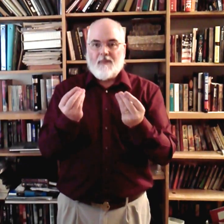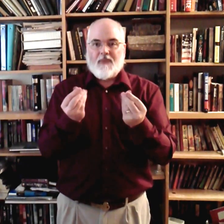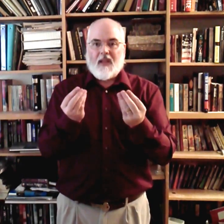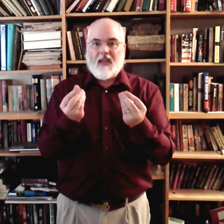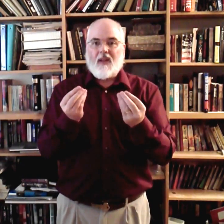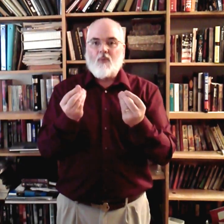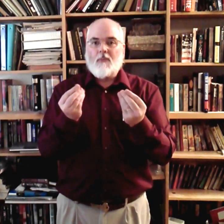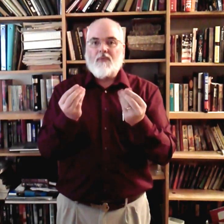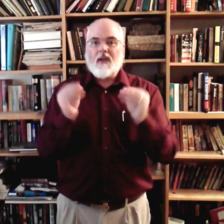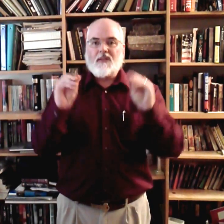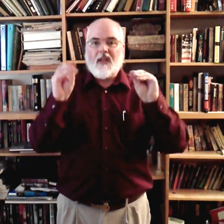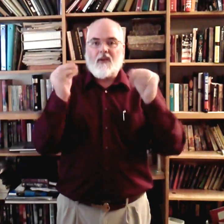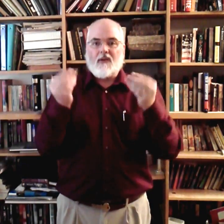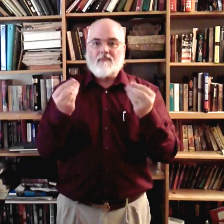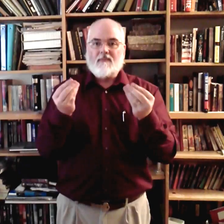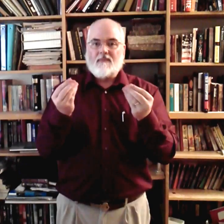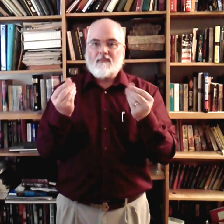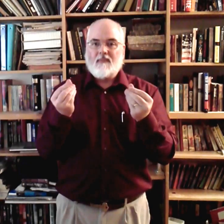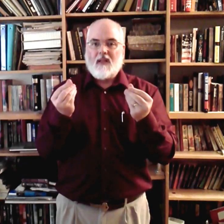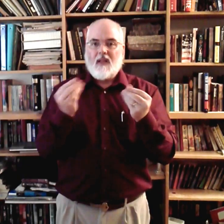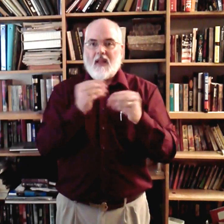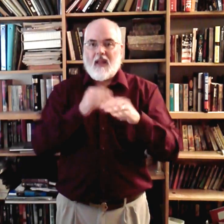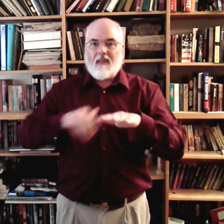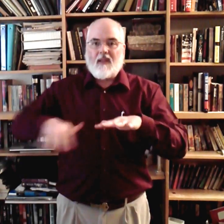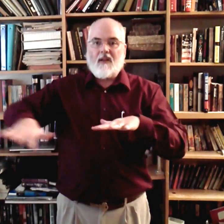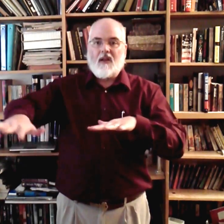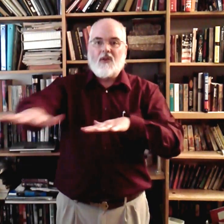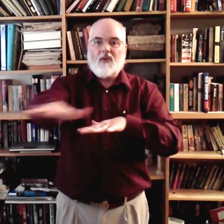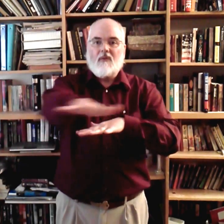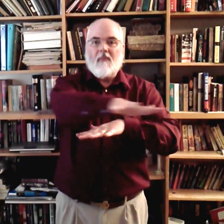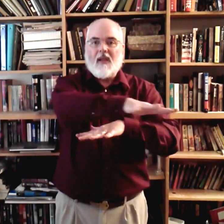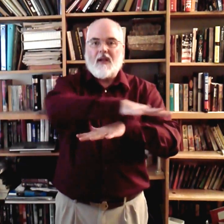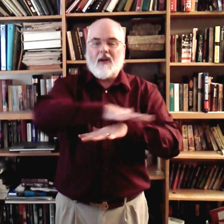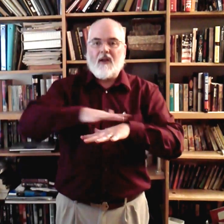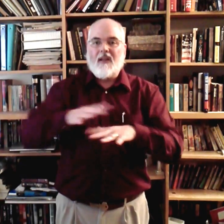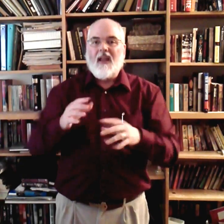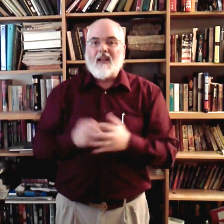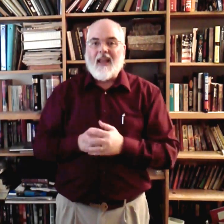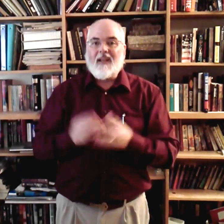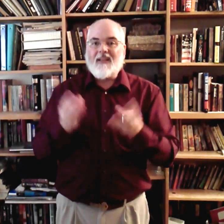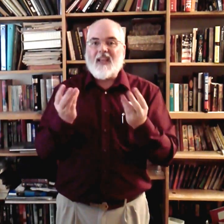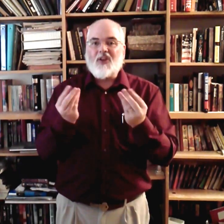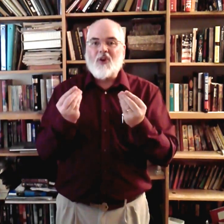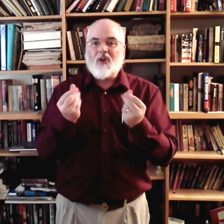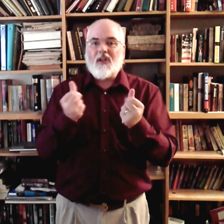Land, rub your fingers together, and then make it an area. Land is a dirty